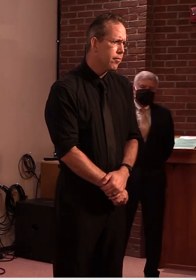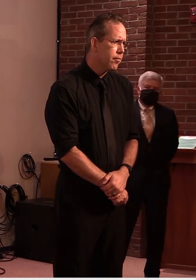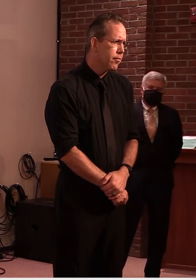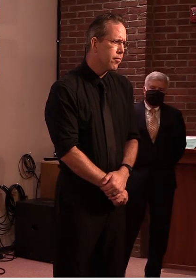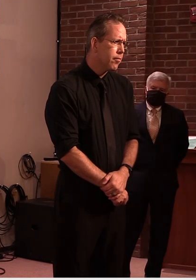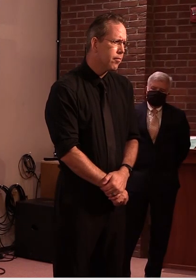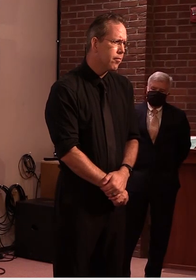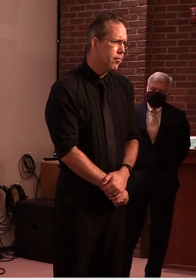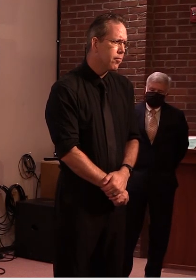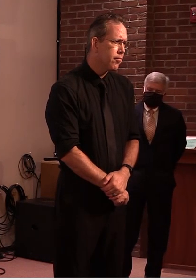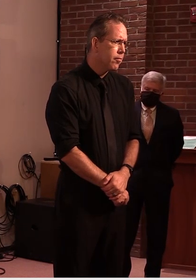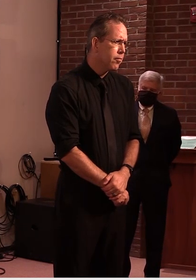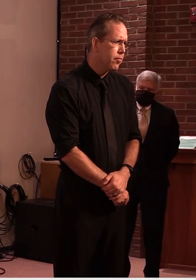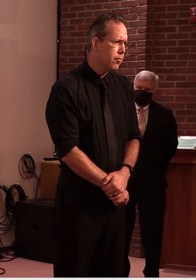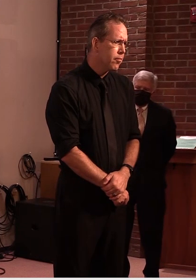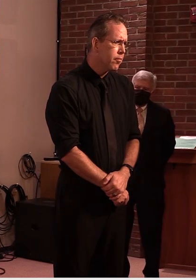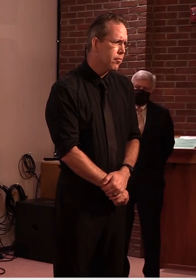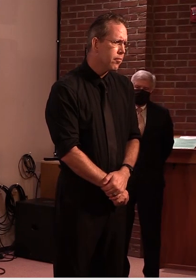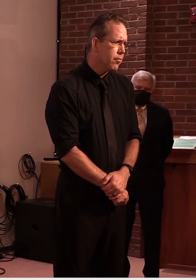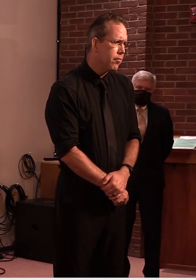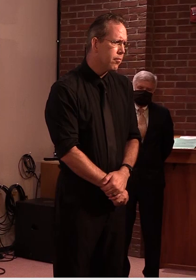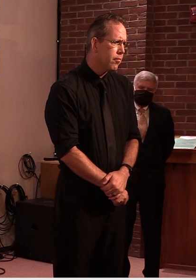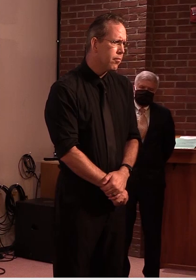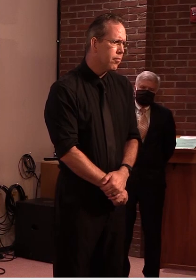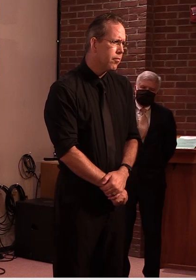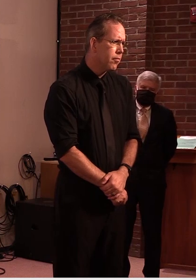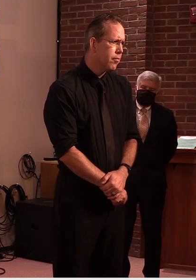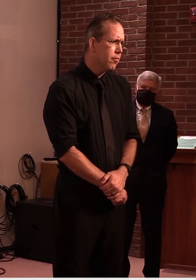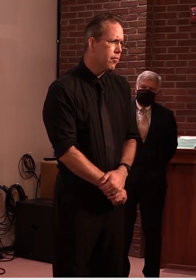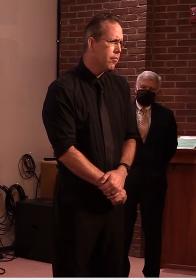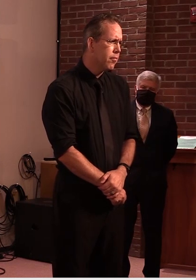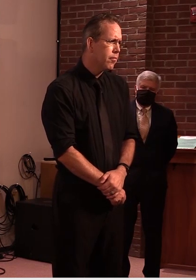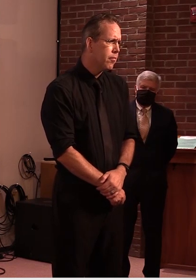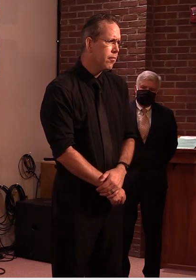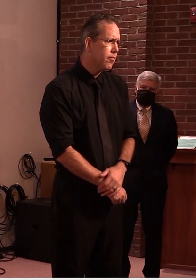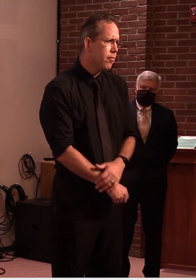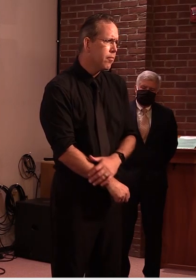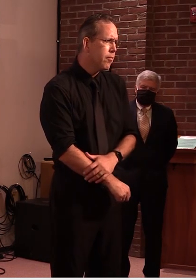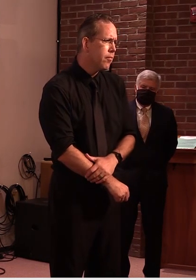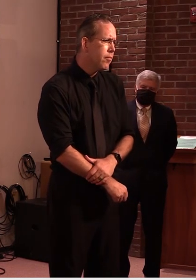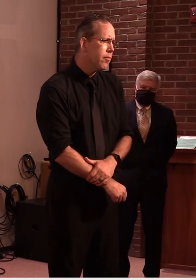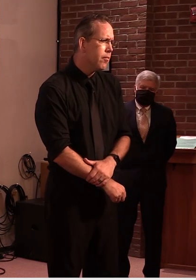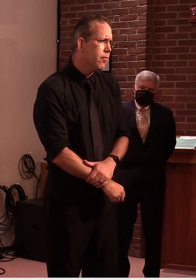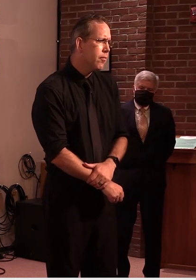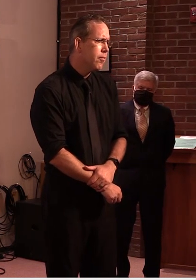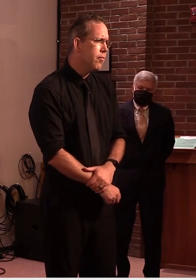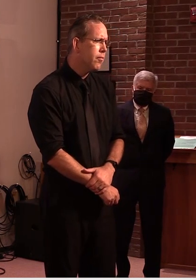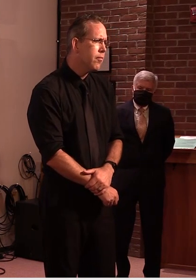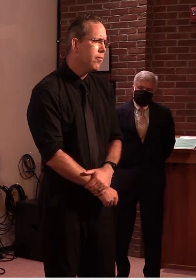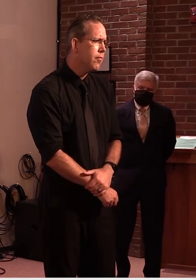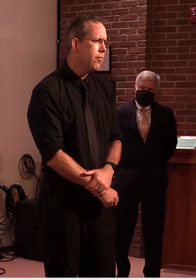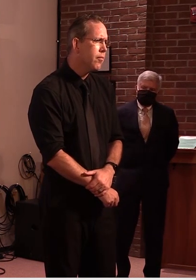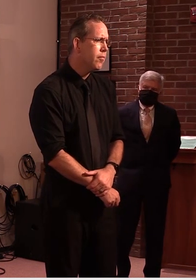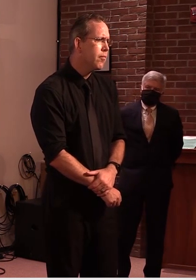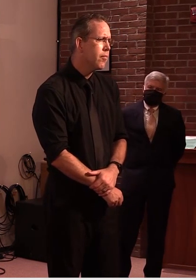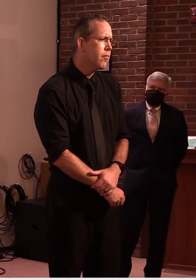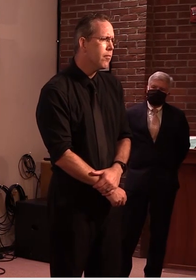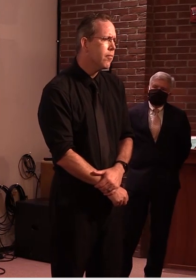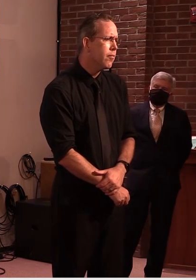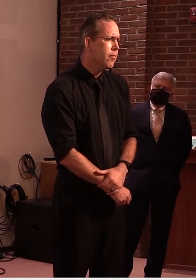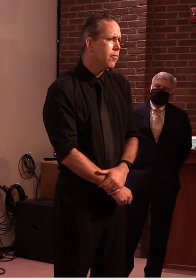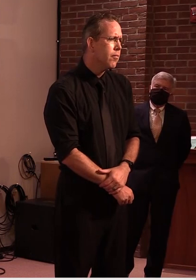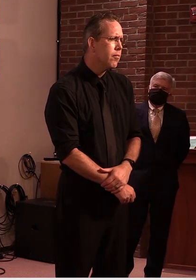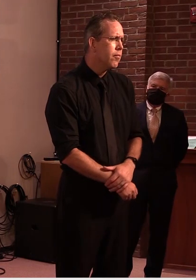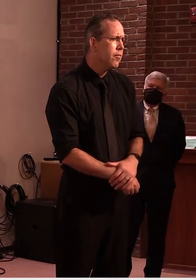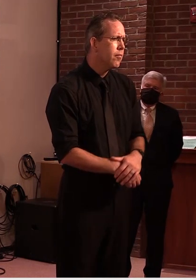is in the last few years there's been a lot of vermont companies that have been sold to national and